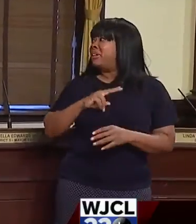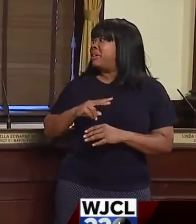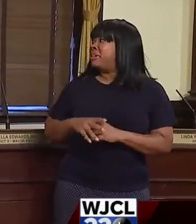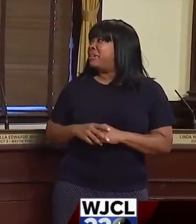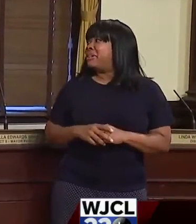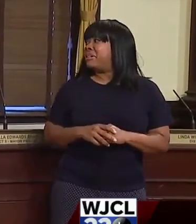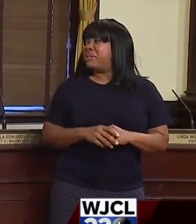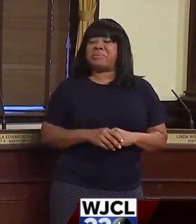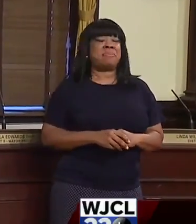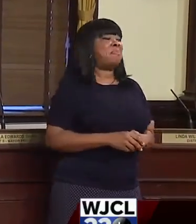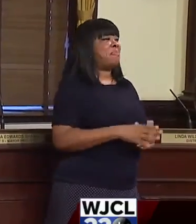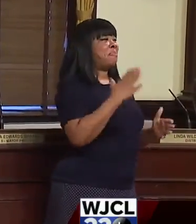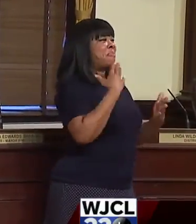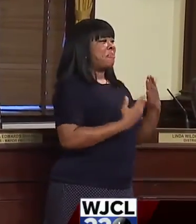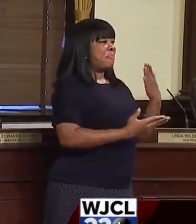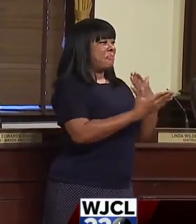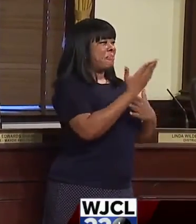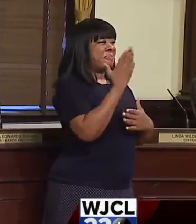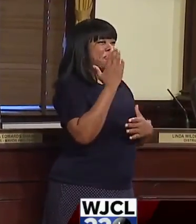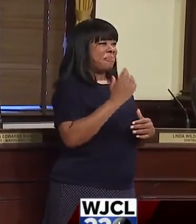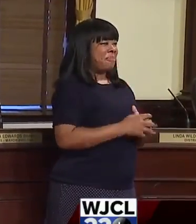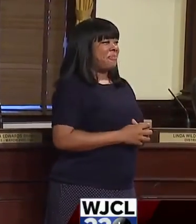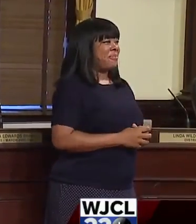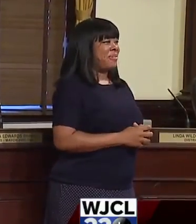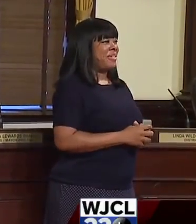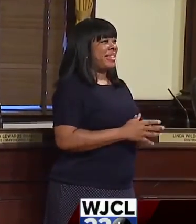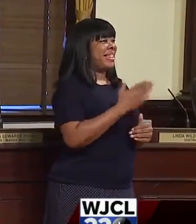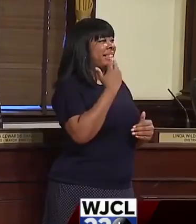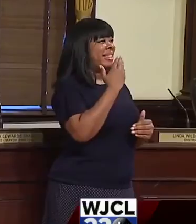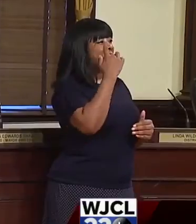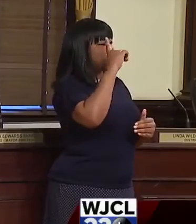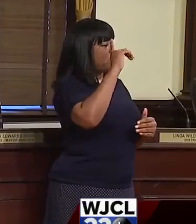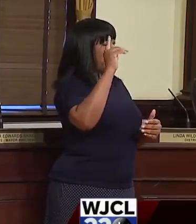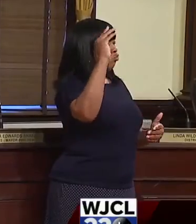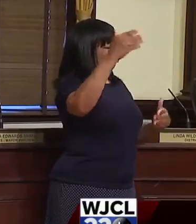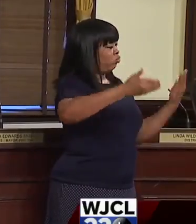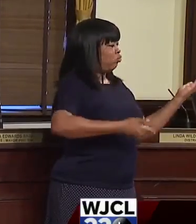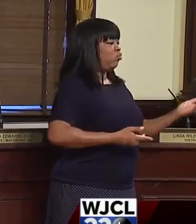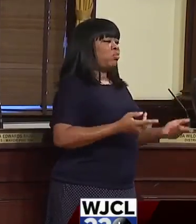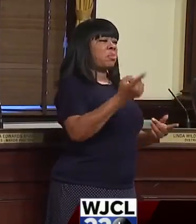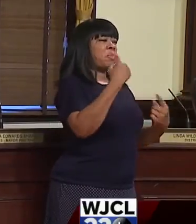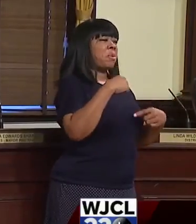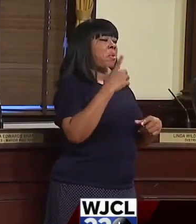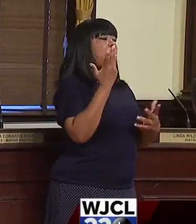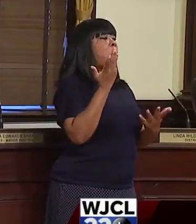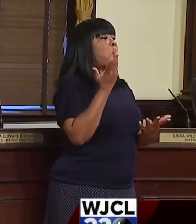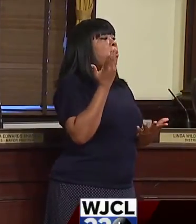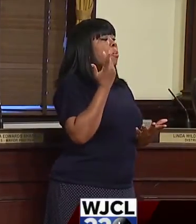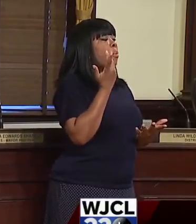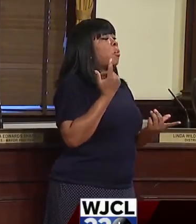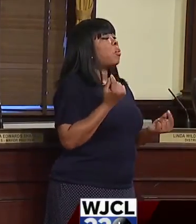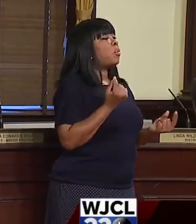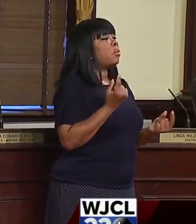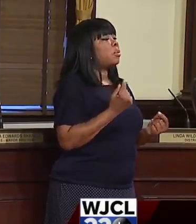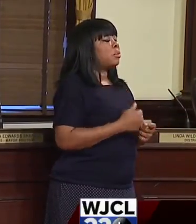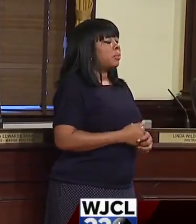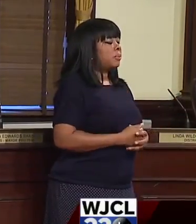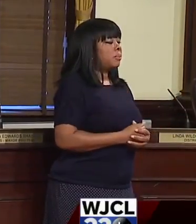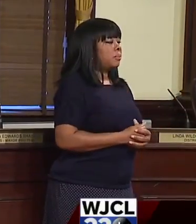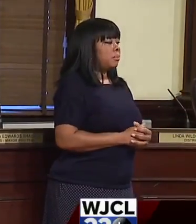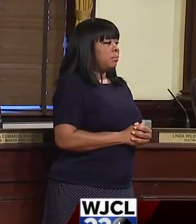it's cool. Good morning, and thank you for joining me today as we continue our fight,